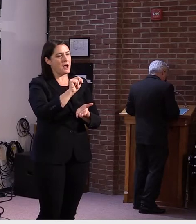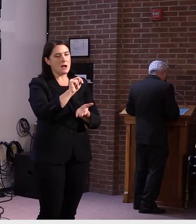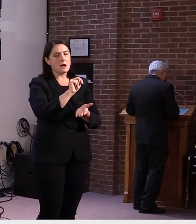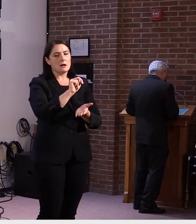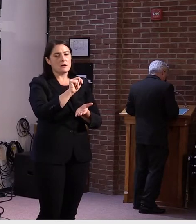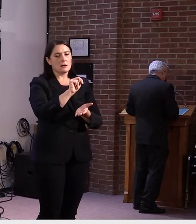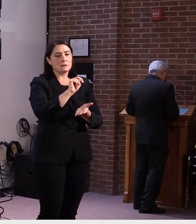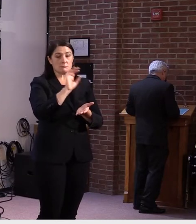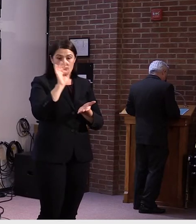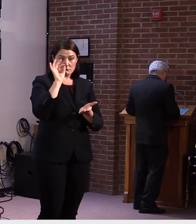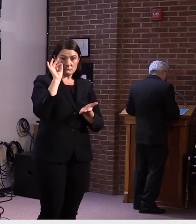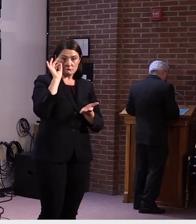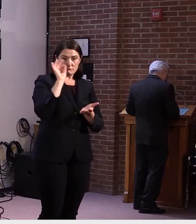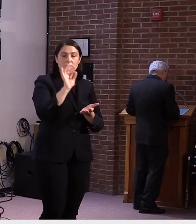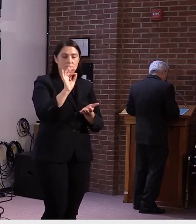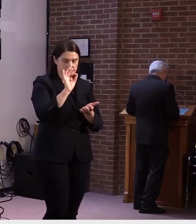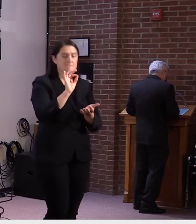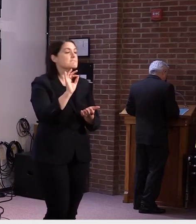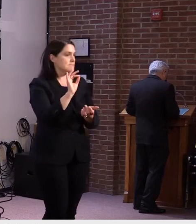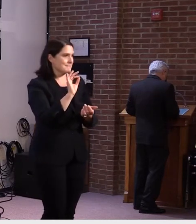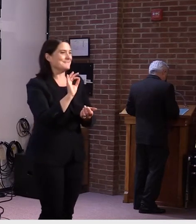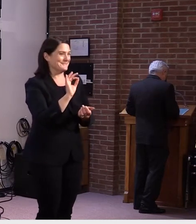Thanks, Ethan. Can you hear me okay? Yep.